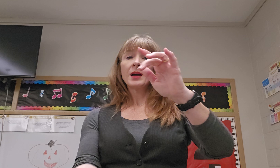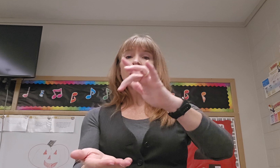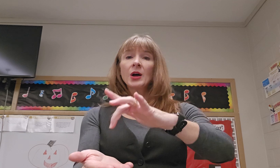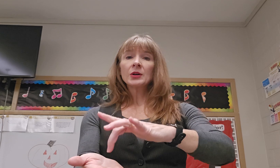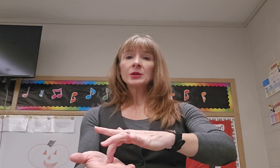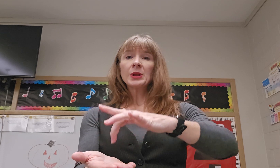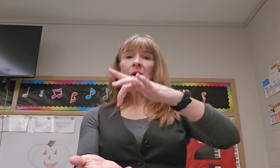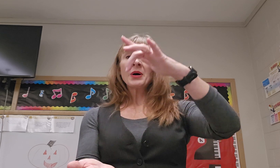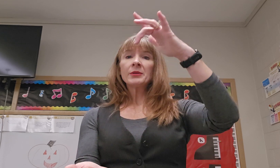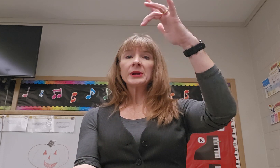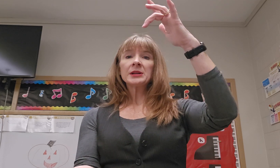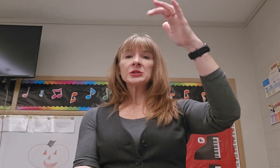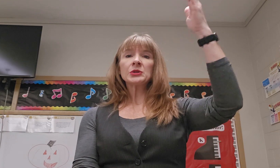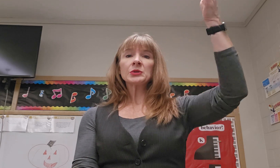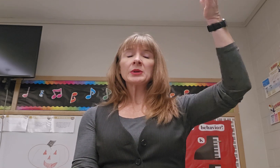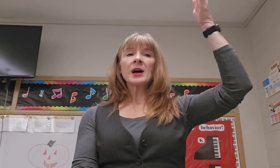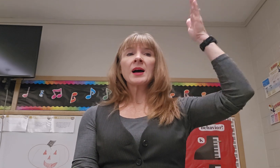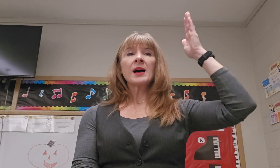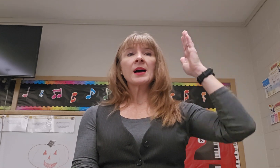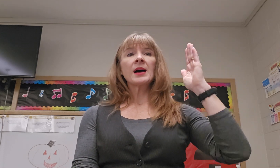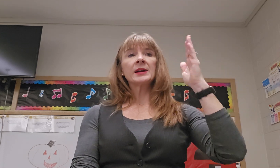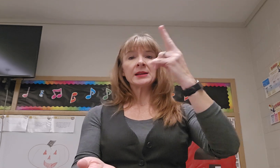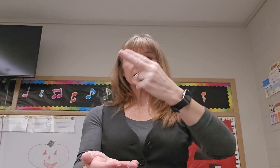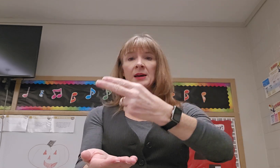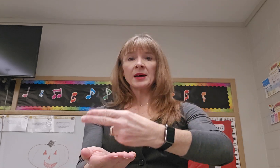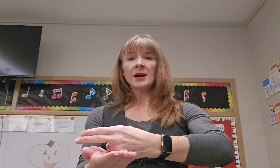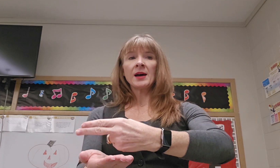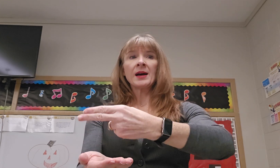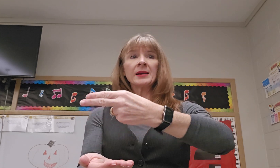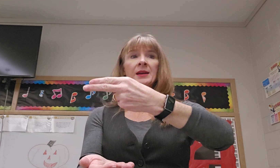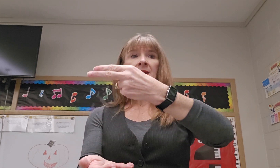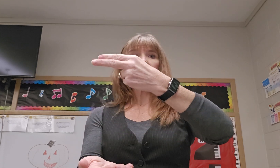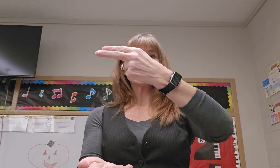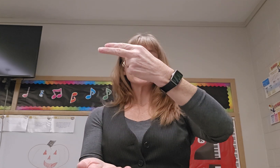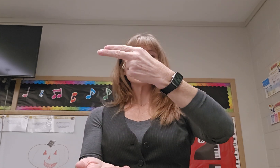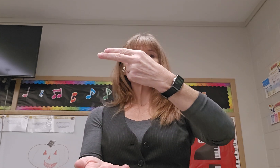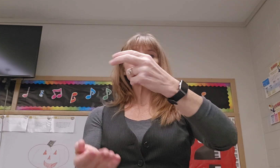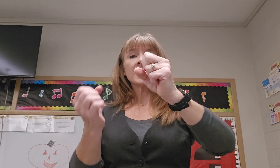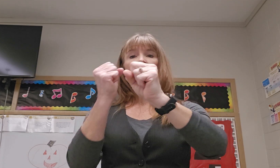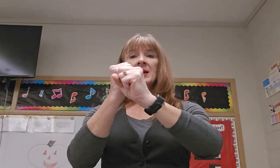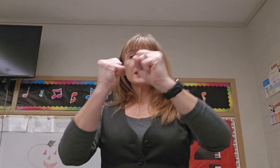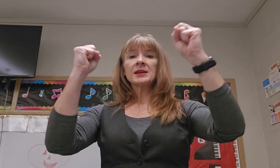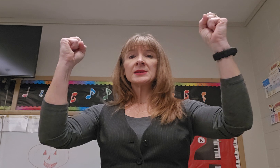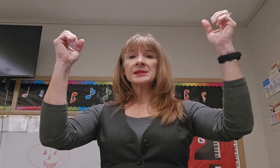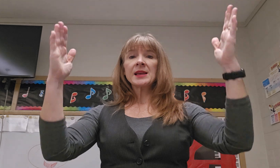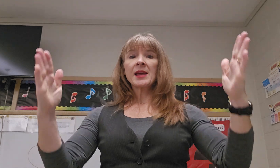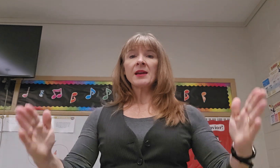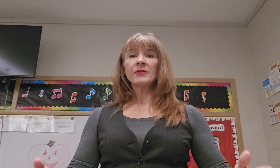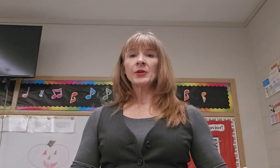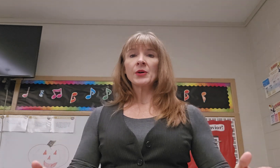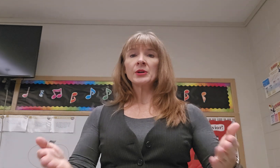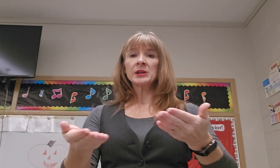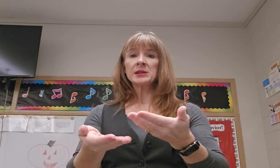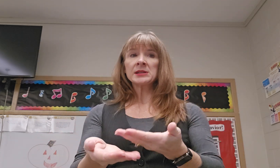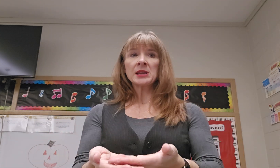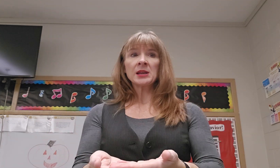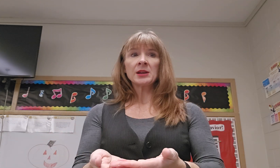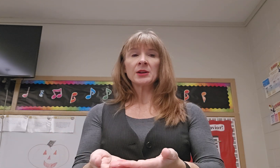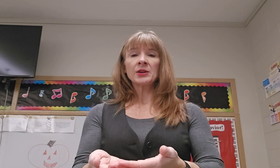Glory to God in the highest, the Savior is here,